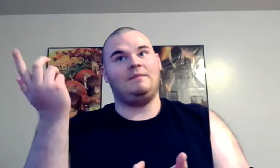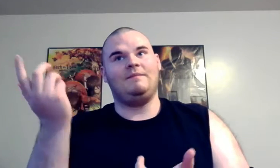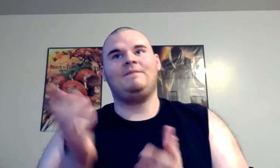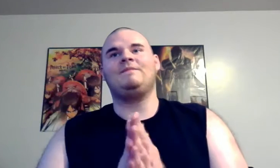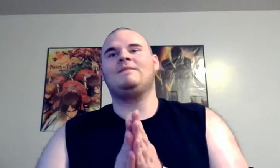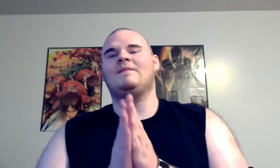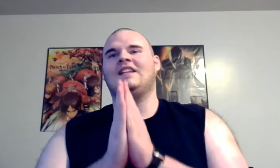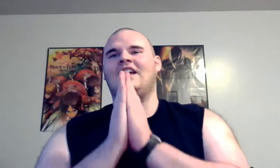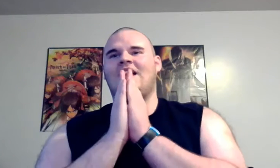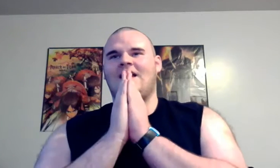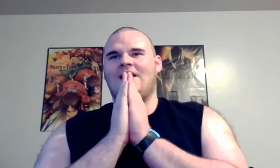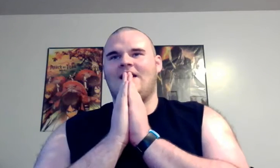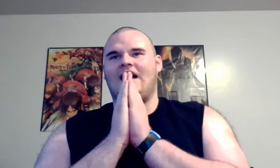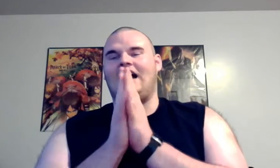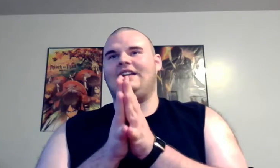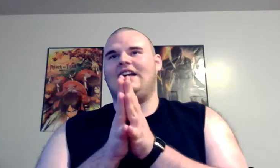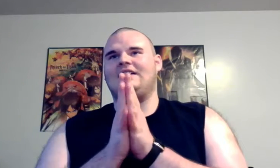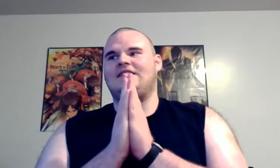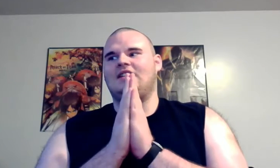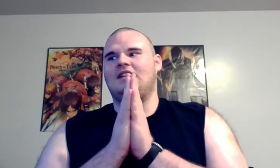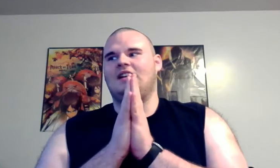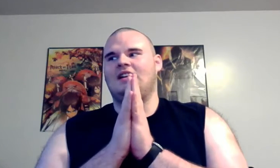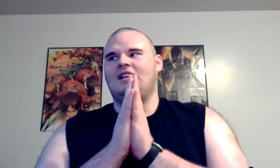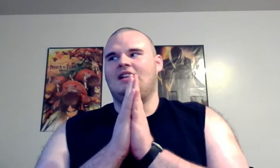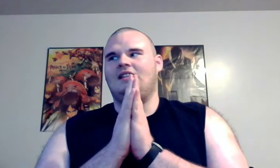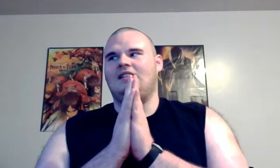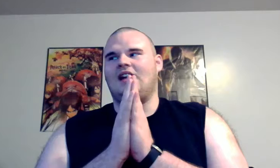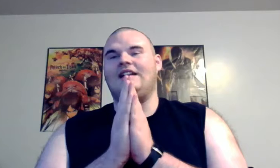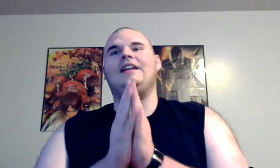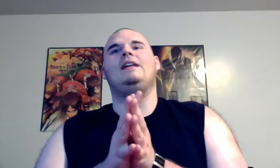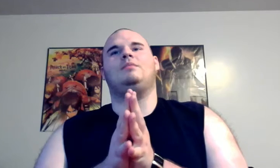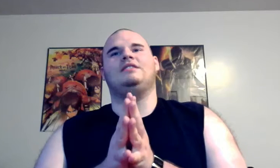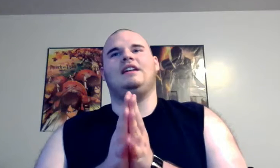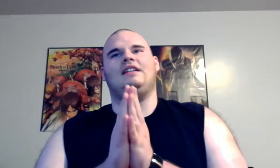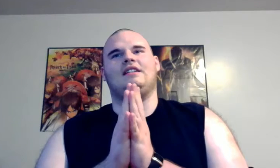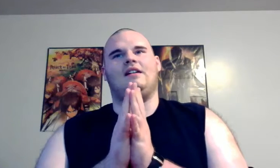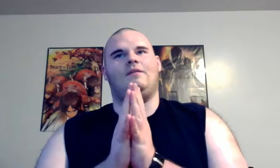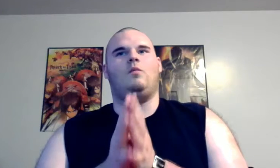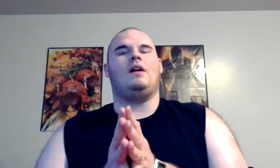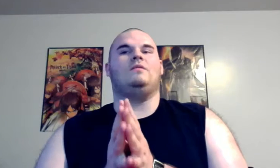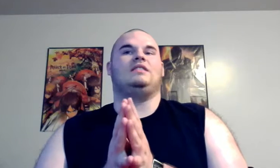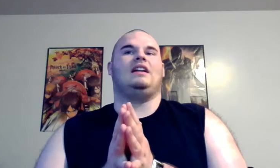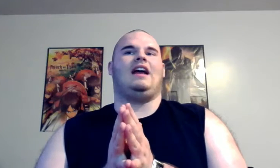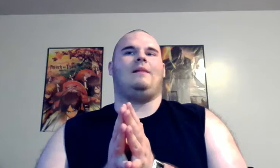I guessed 98 percent of what was going to happen